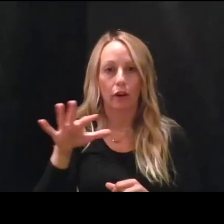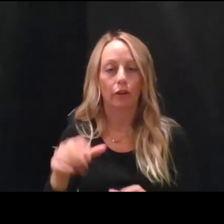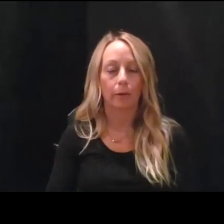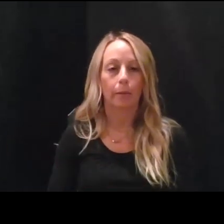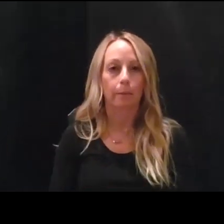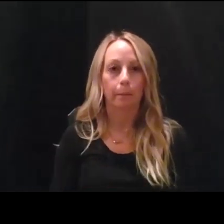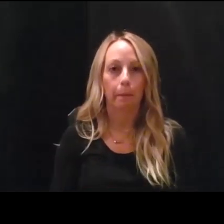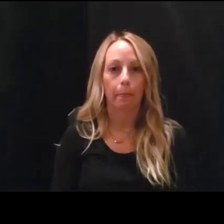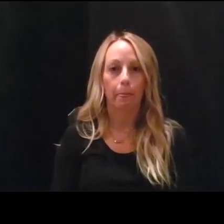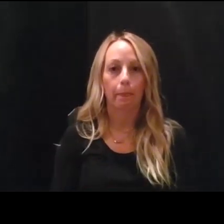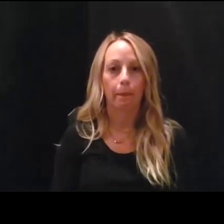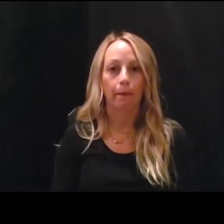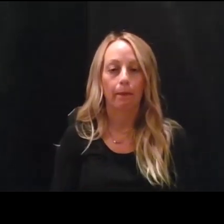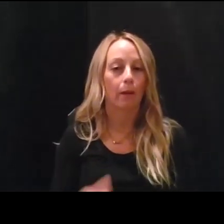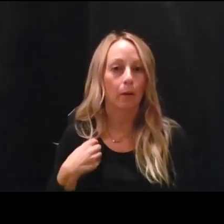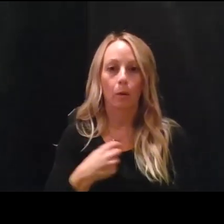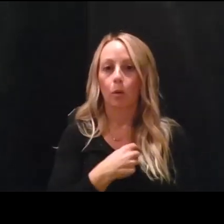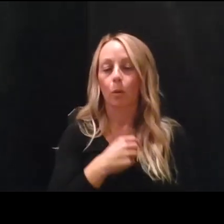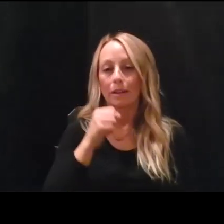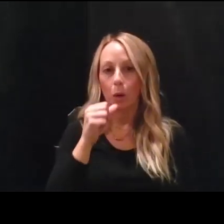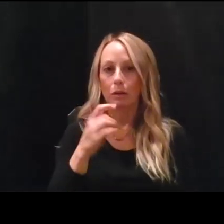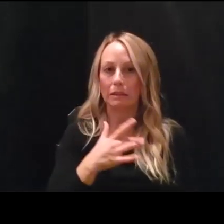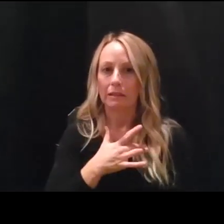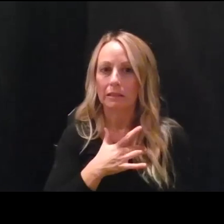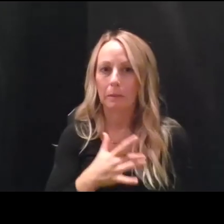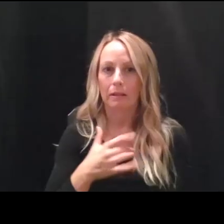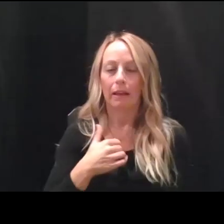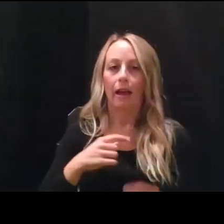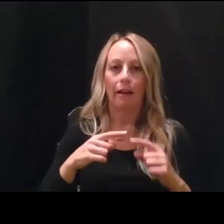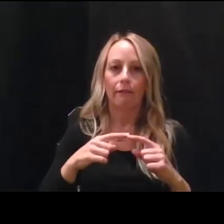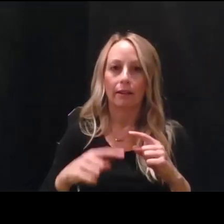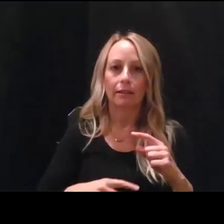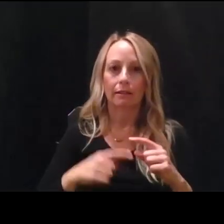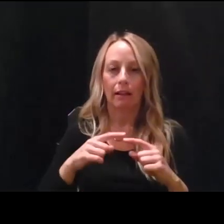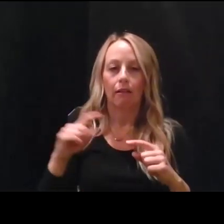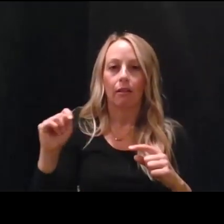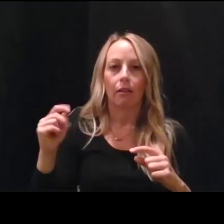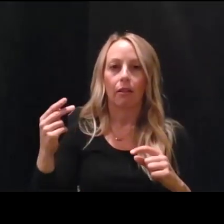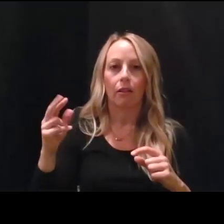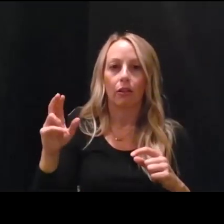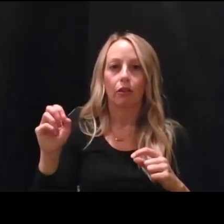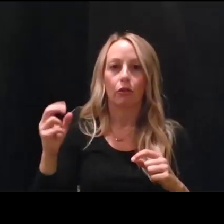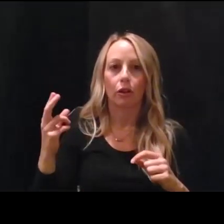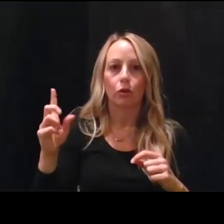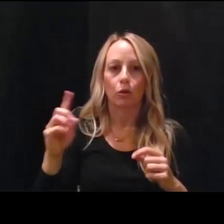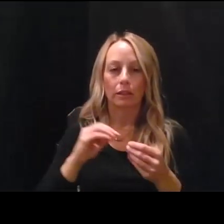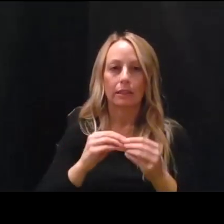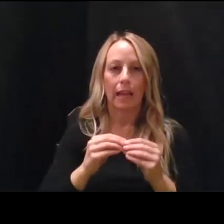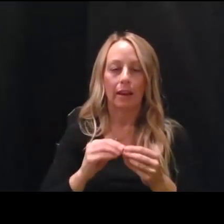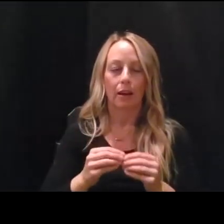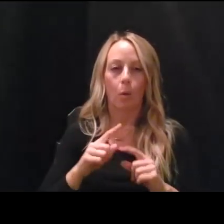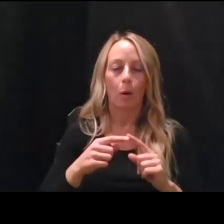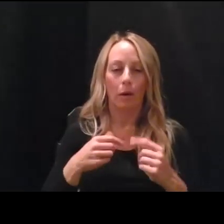We don't, um, we don't routinely get cycle threshold data when we get positive, uh, test reports, um,